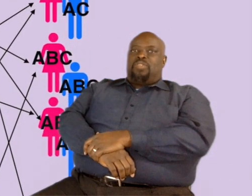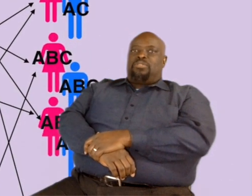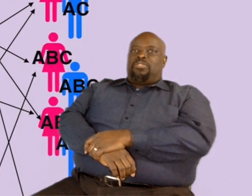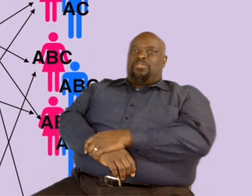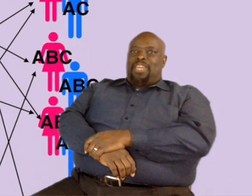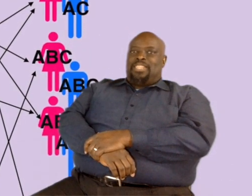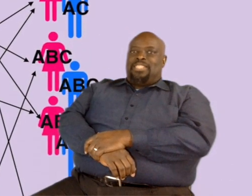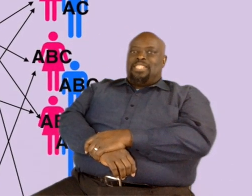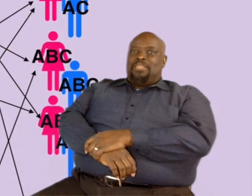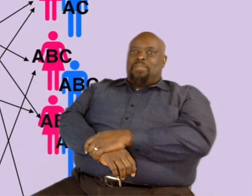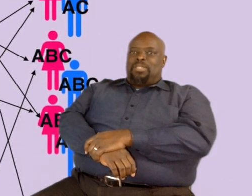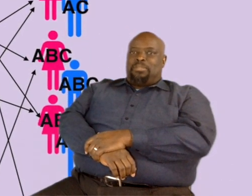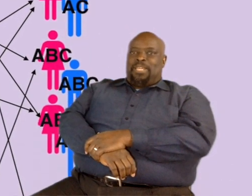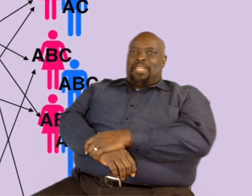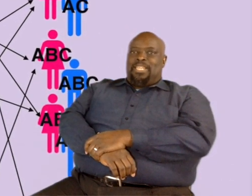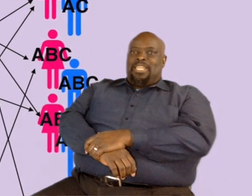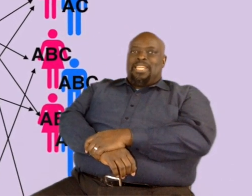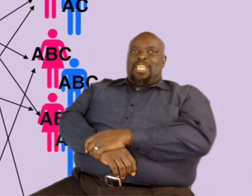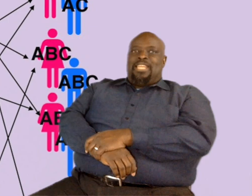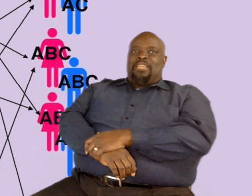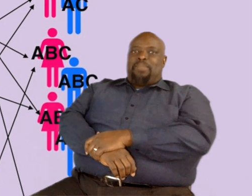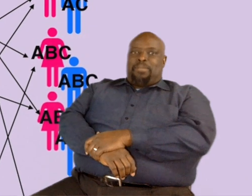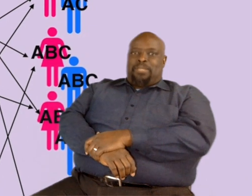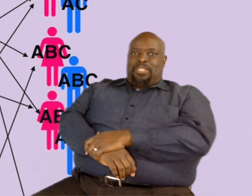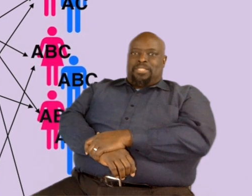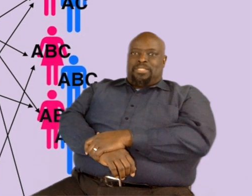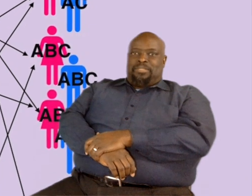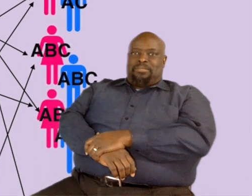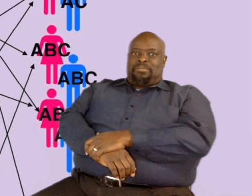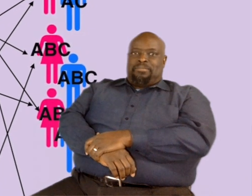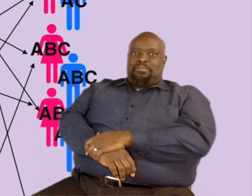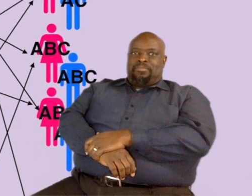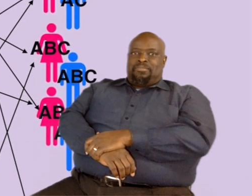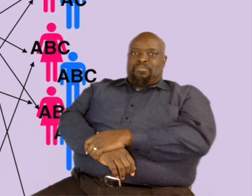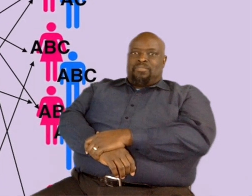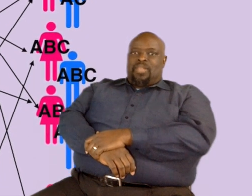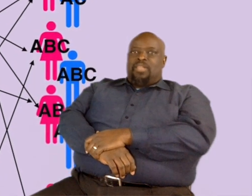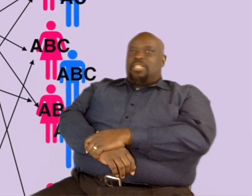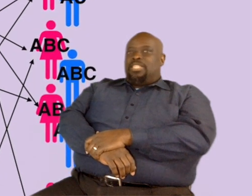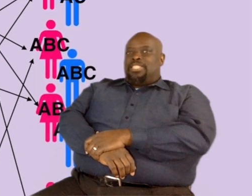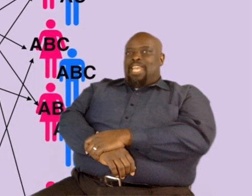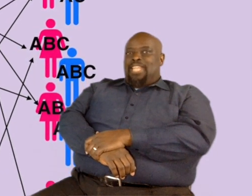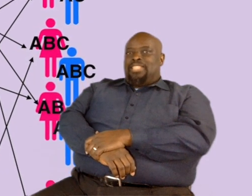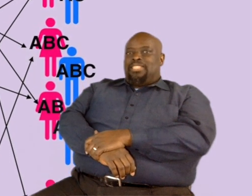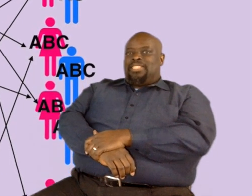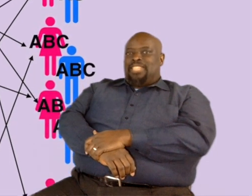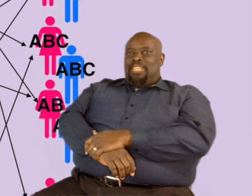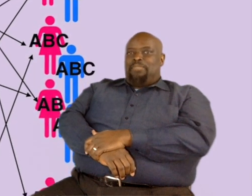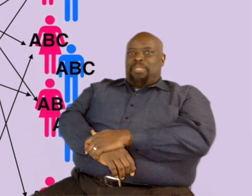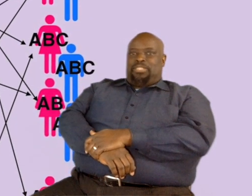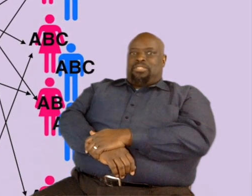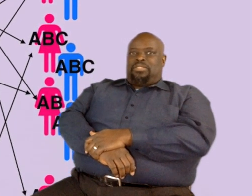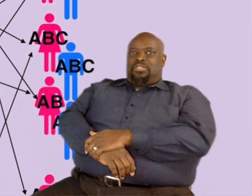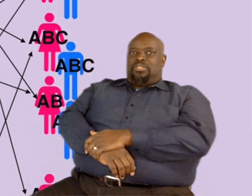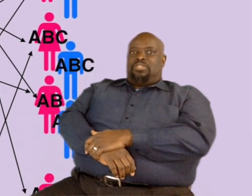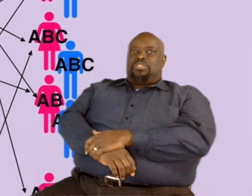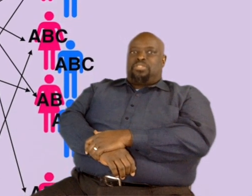defect multiplying in population. The exact same picture could show